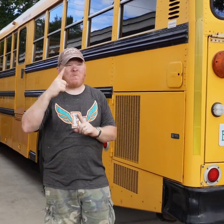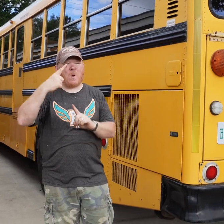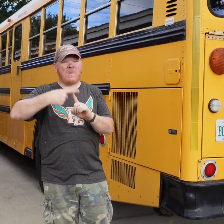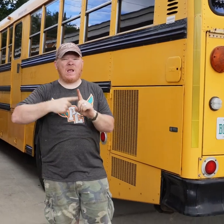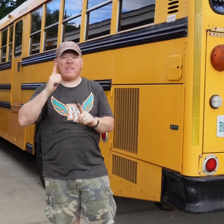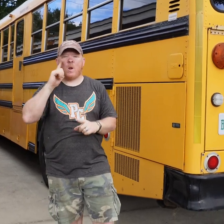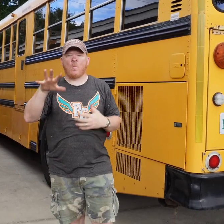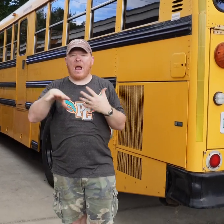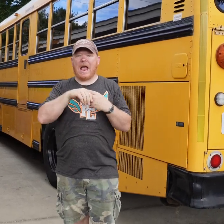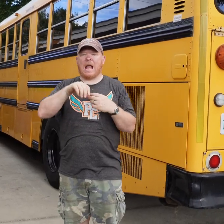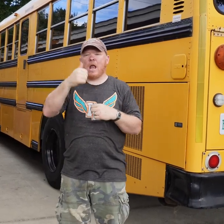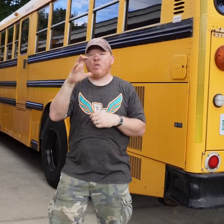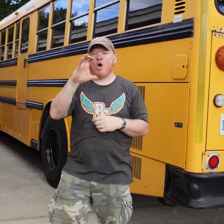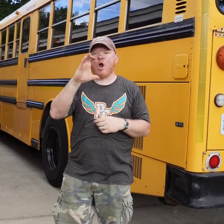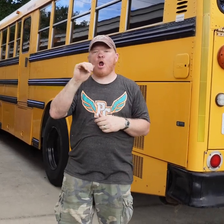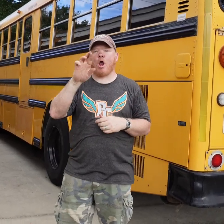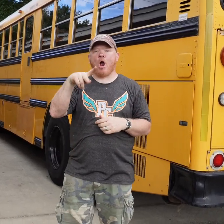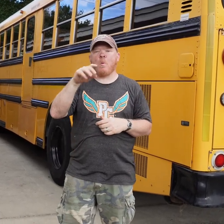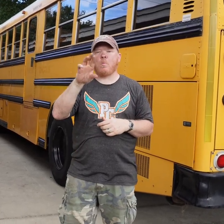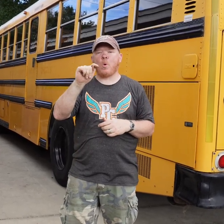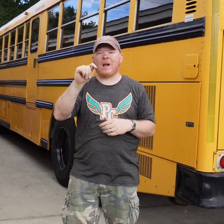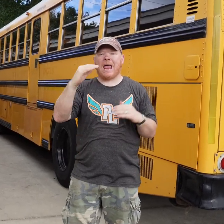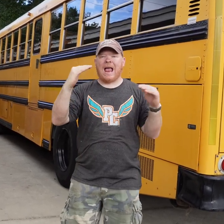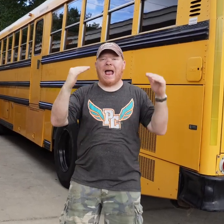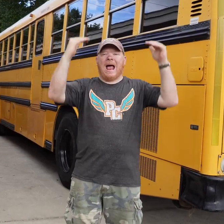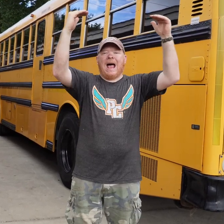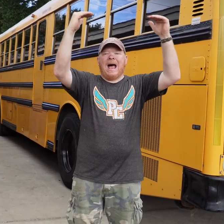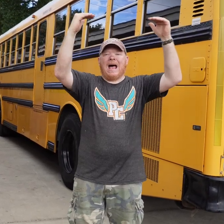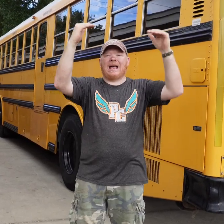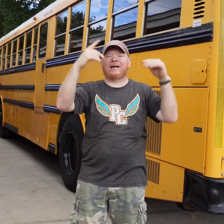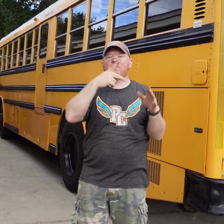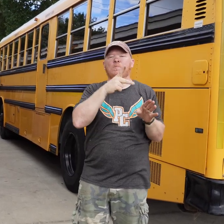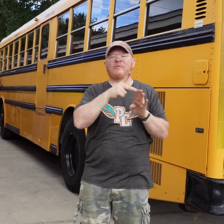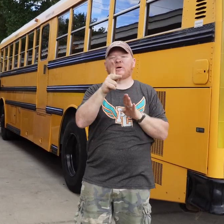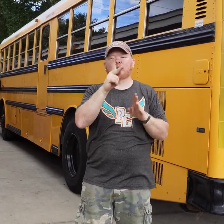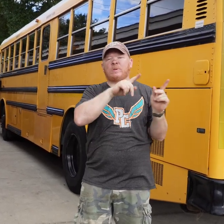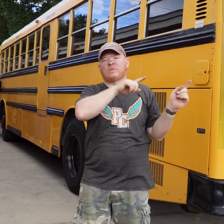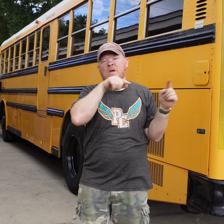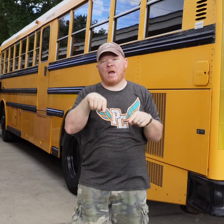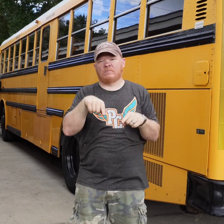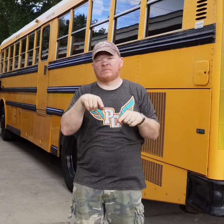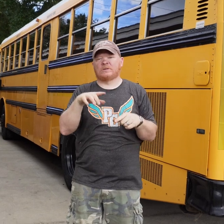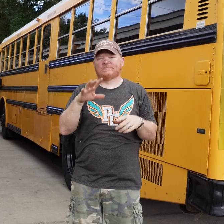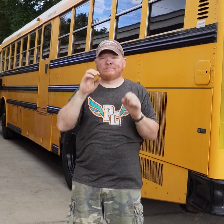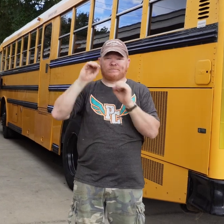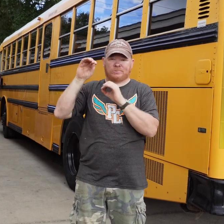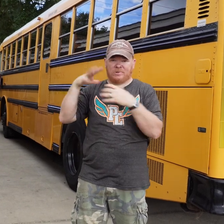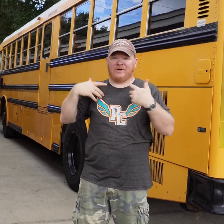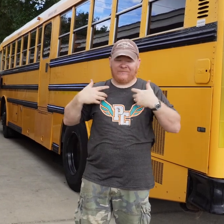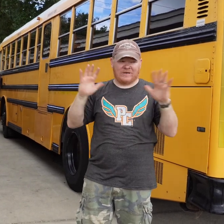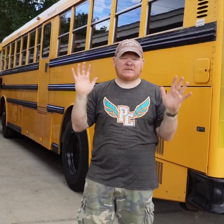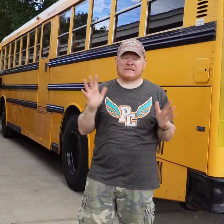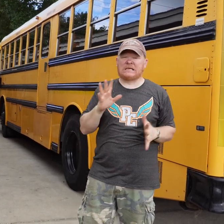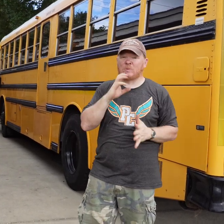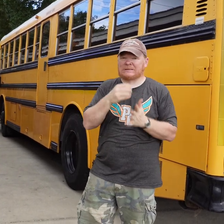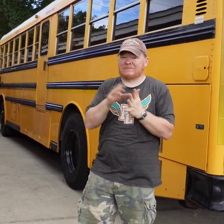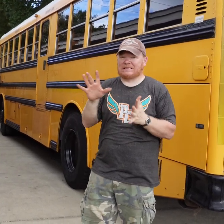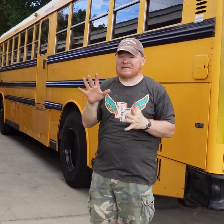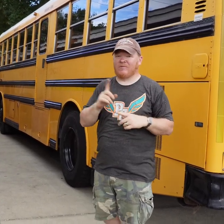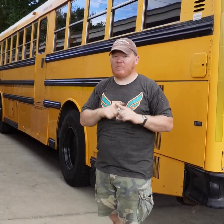Now we'll probably in a month later add another carport It's going to be higher I'm going have professionals come and do that Install it And then it's